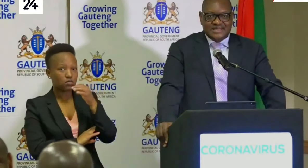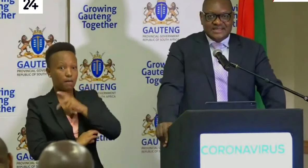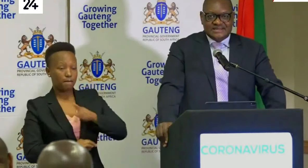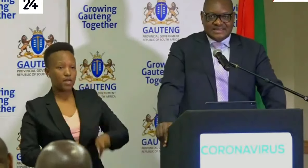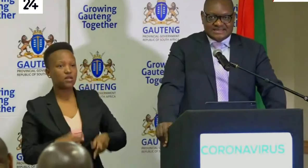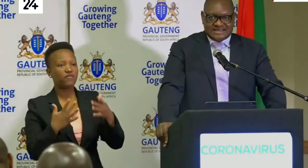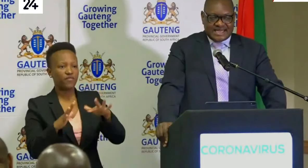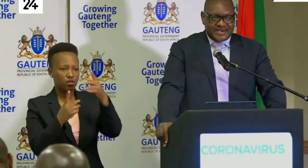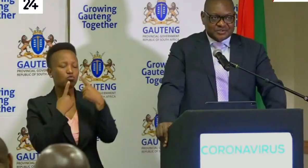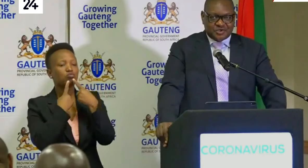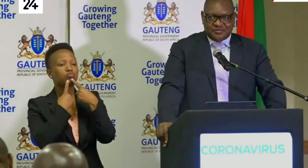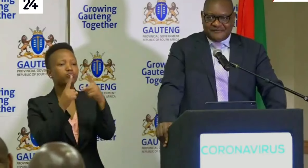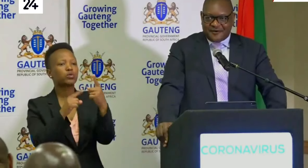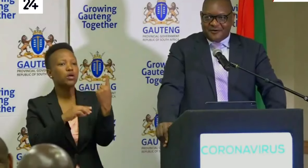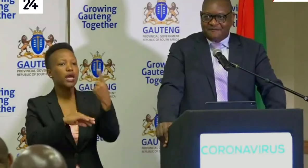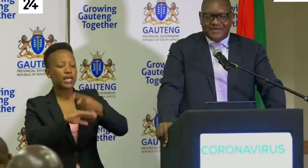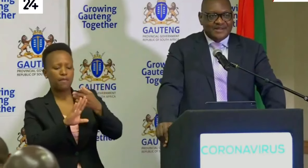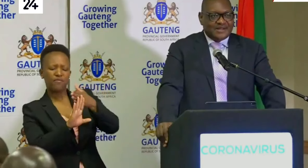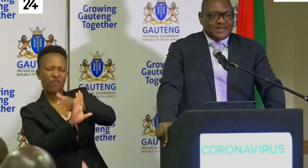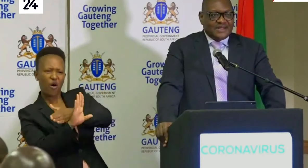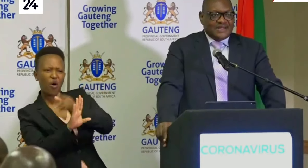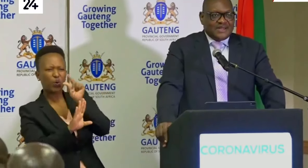just a day or so before,